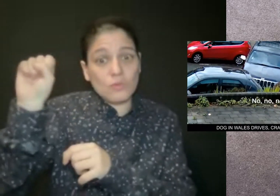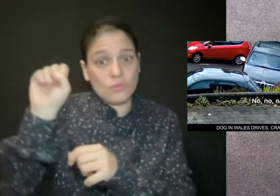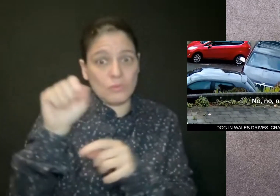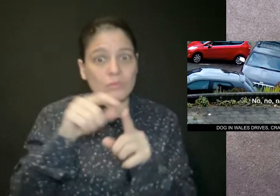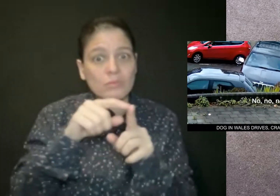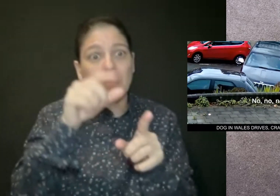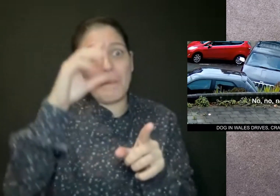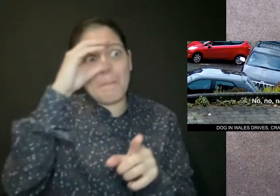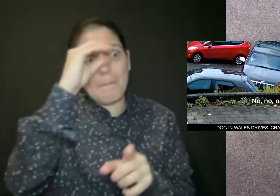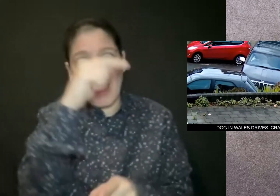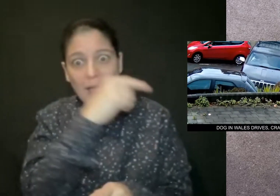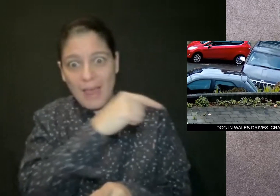damaged.